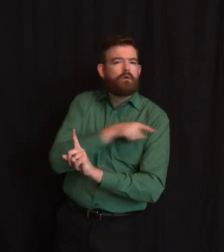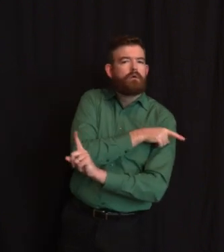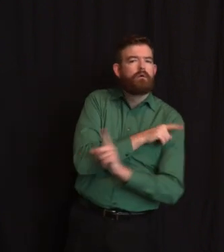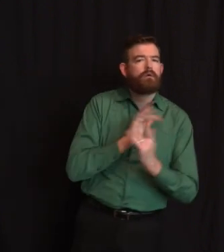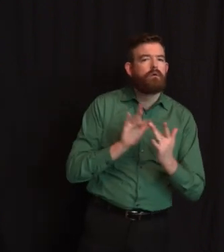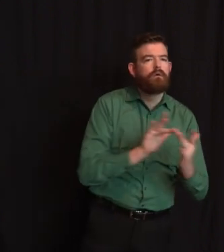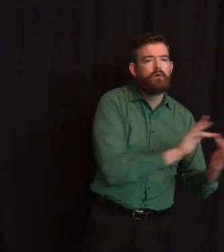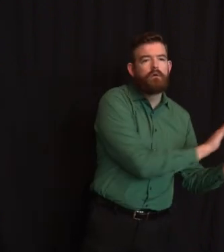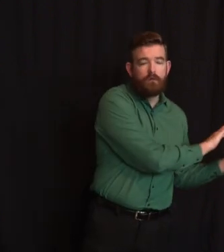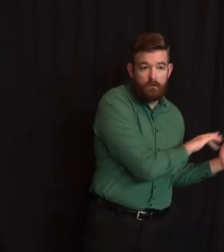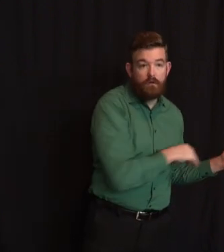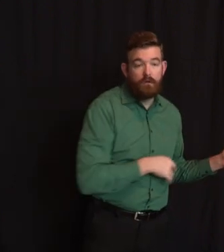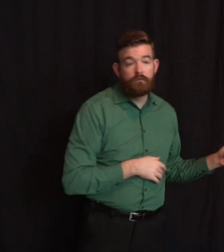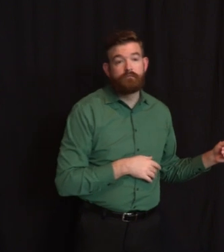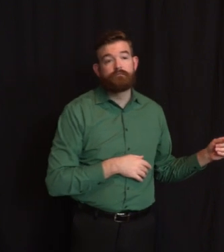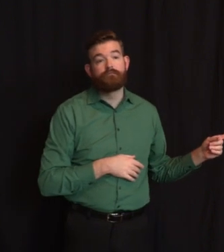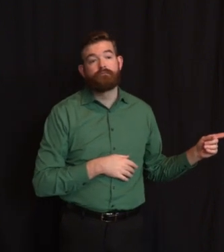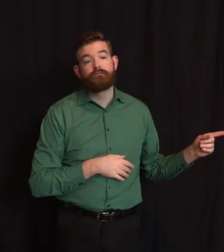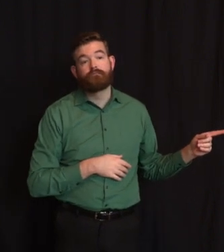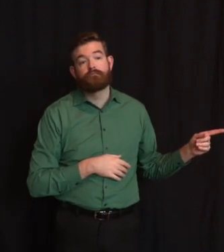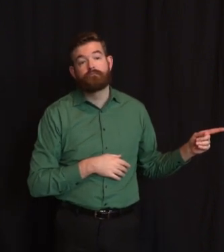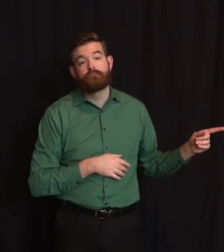patients return to school, they'll have to wear masks?